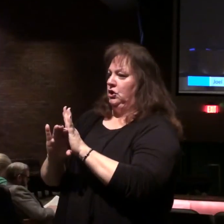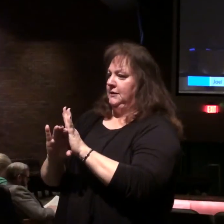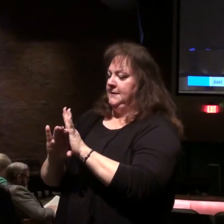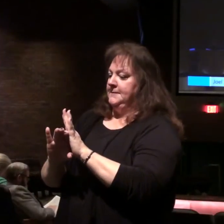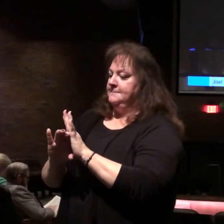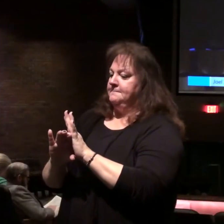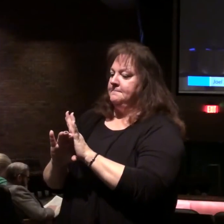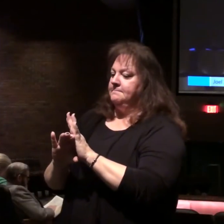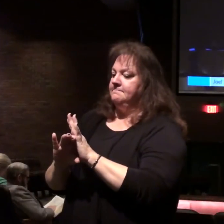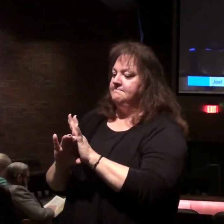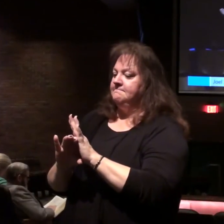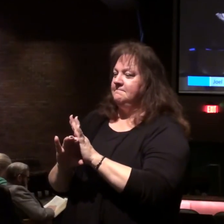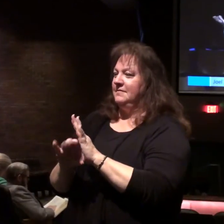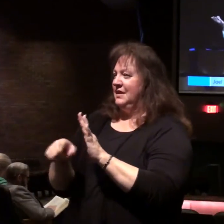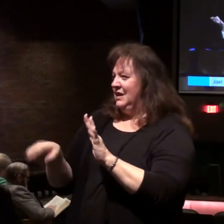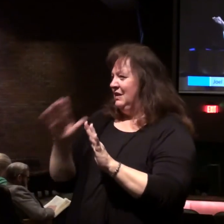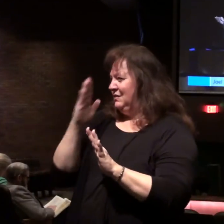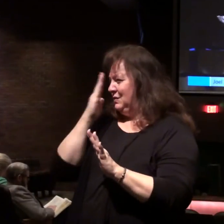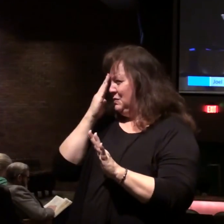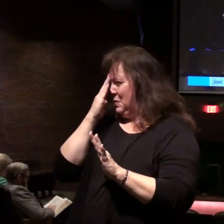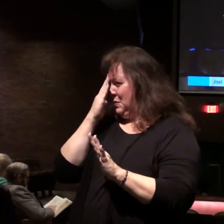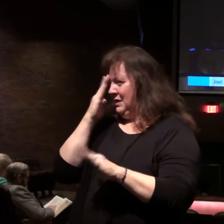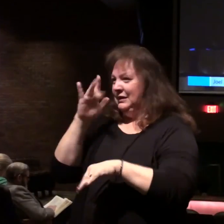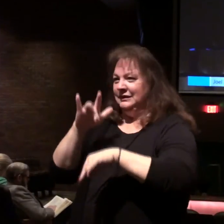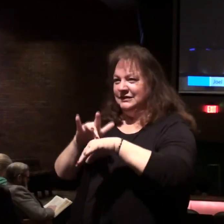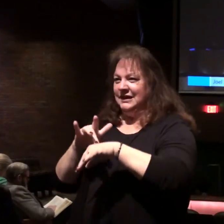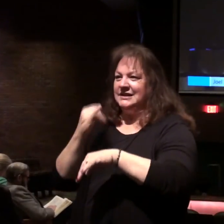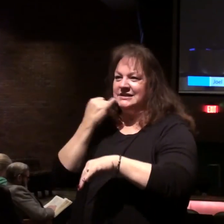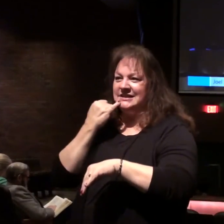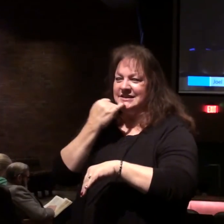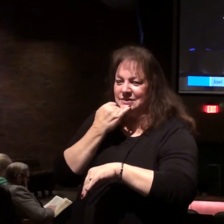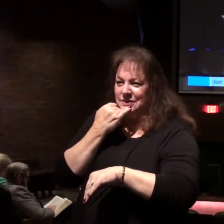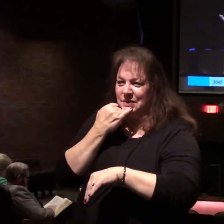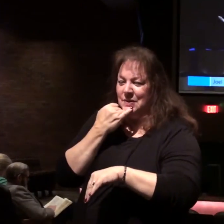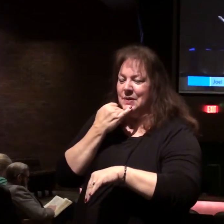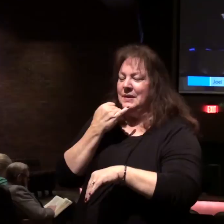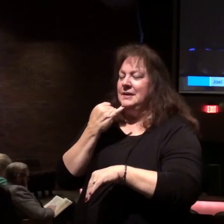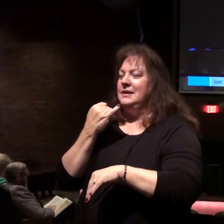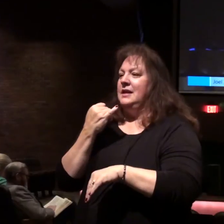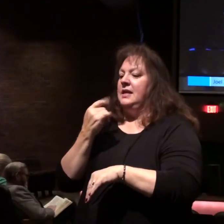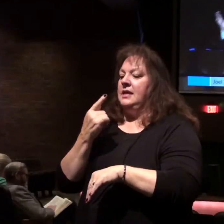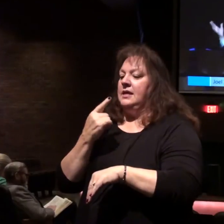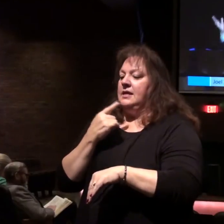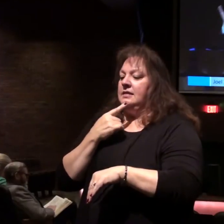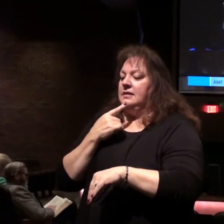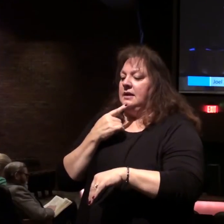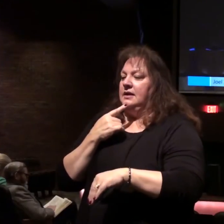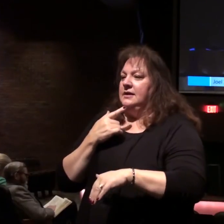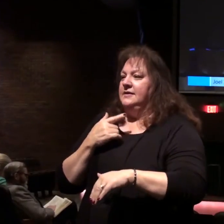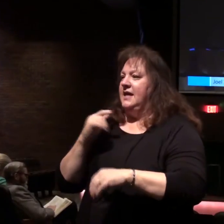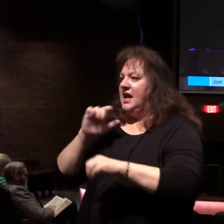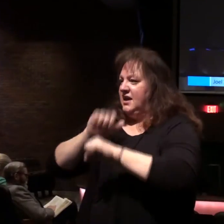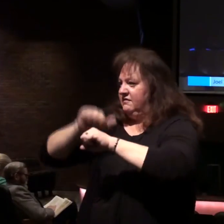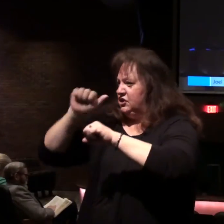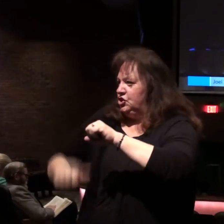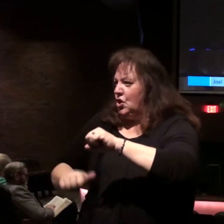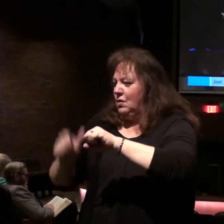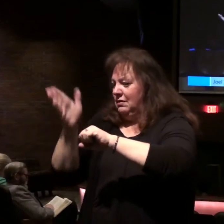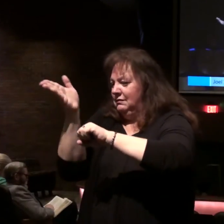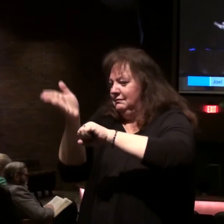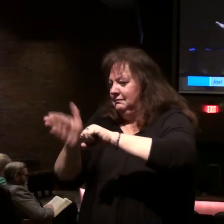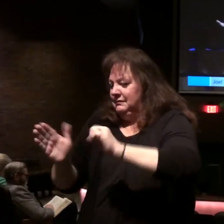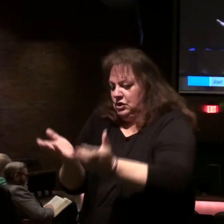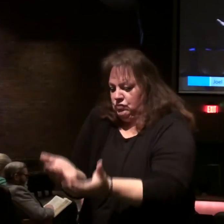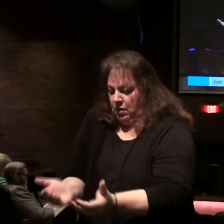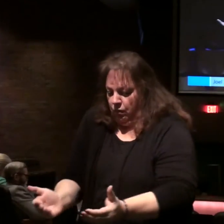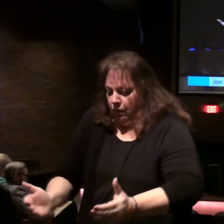chapter, where, as you familiar, some of you have been to Israel, some of have seen the pictures. They would take a large stone and cut it out as